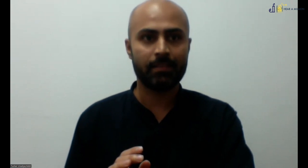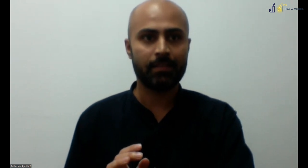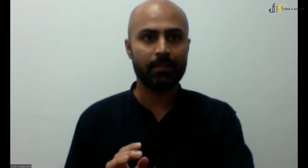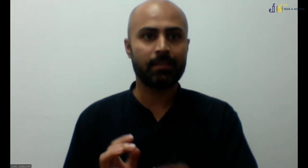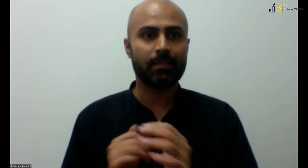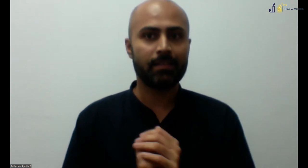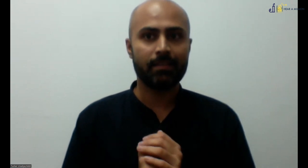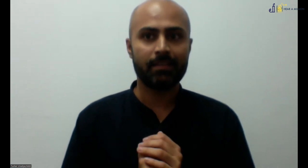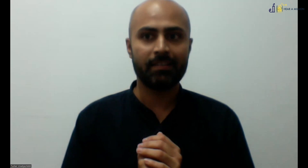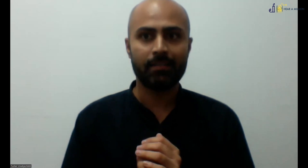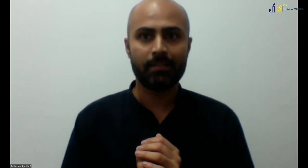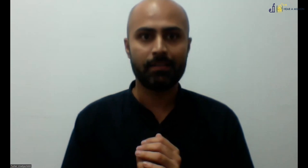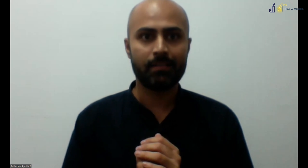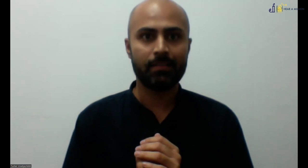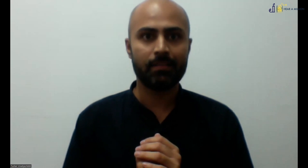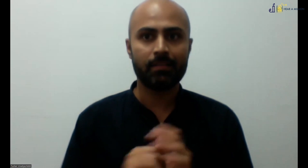Hi, Sapan here.